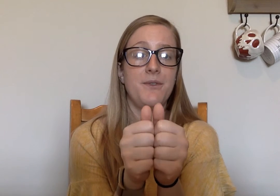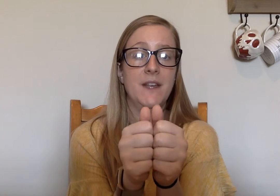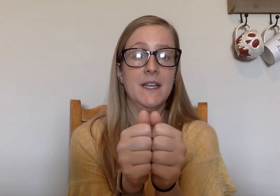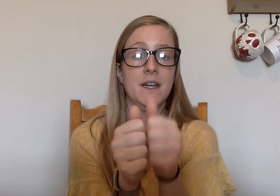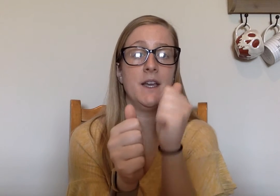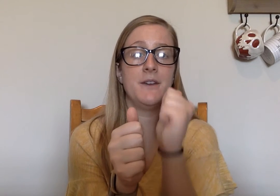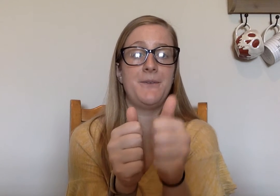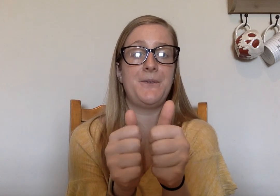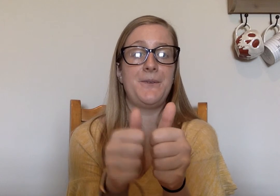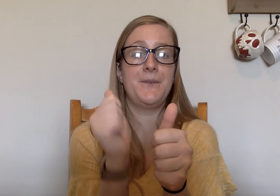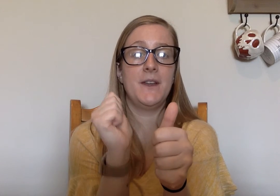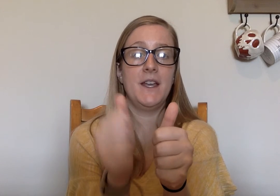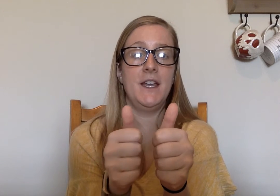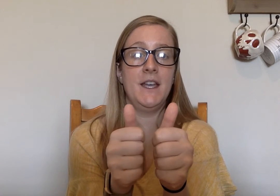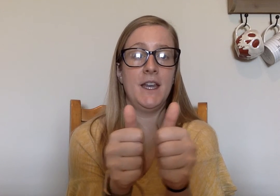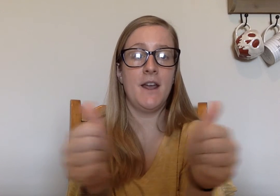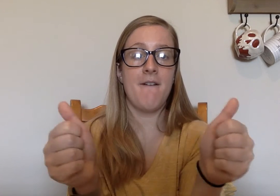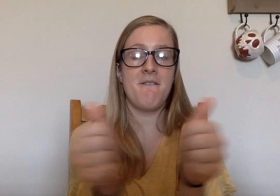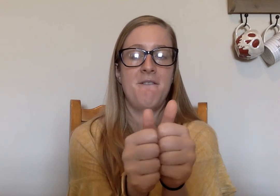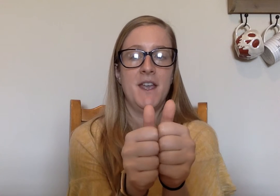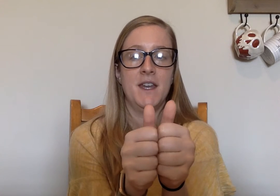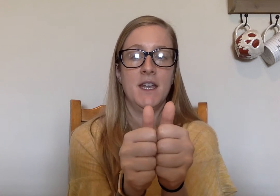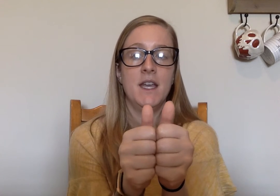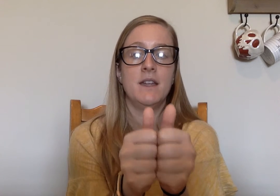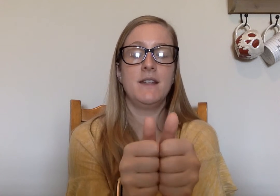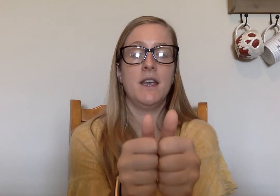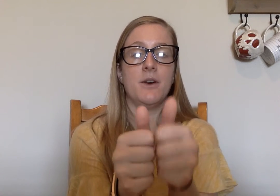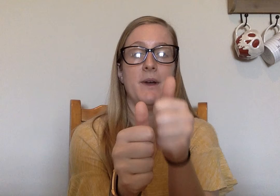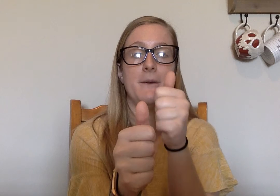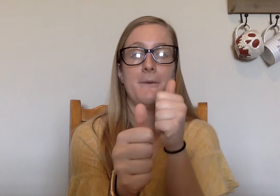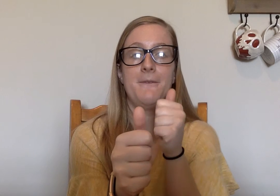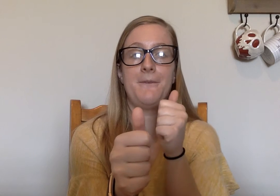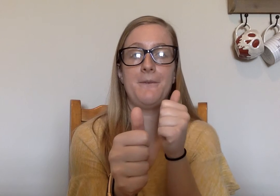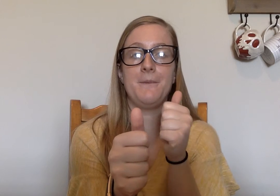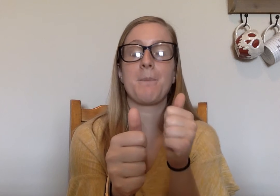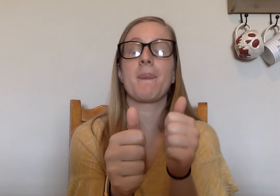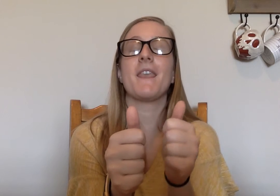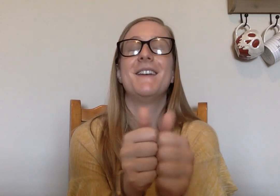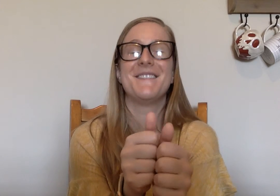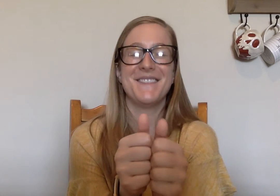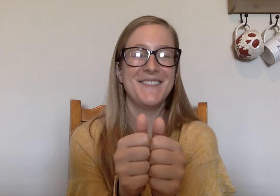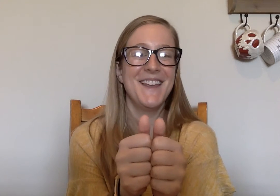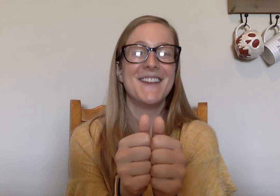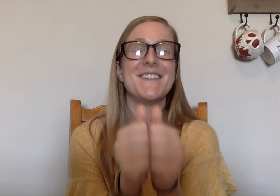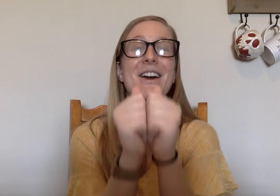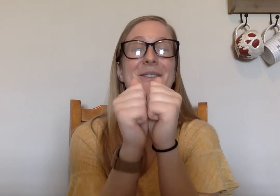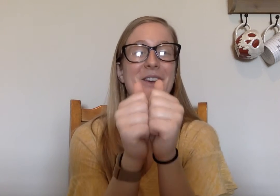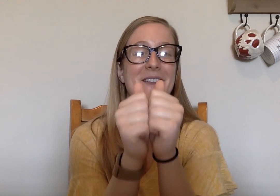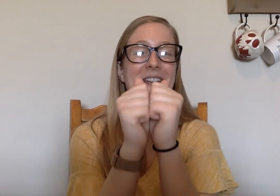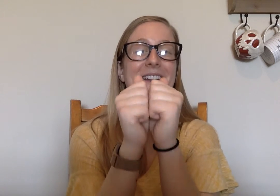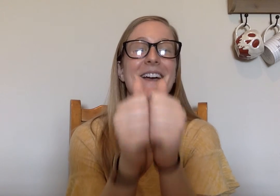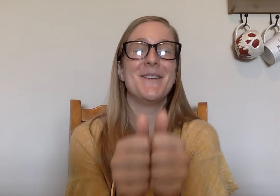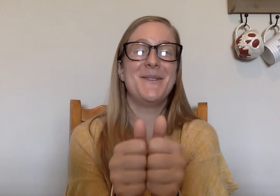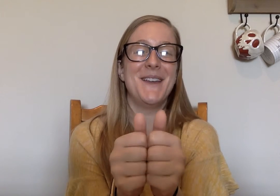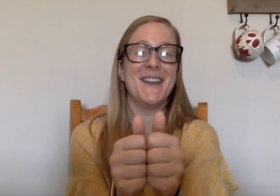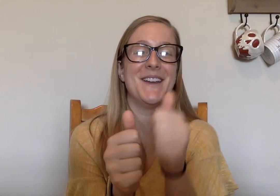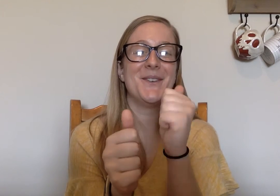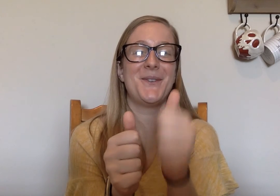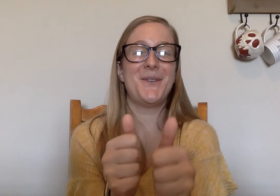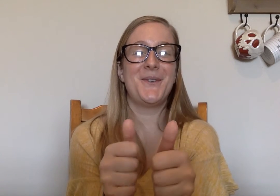fin. F. N. Fin. Take away F. Sorry. I'm going try that again. Fin. F.